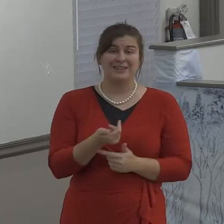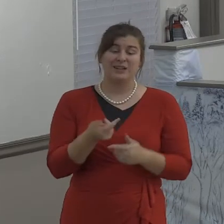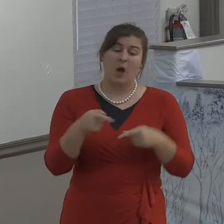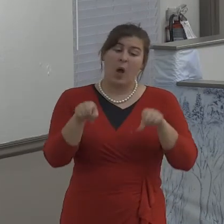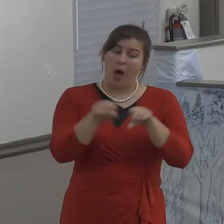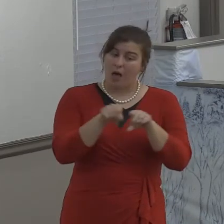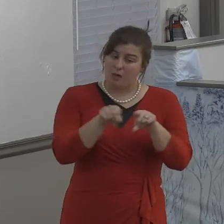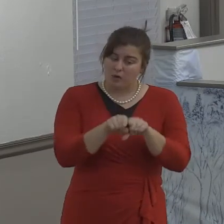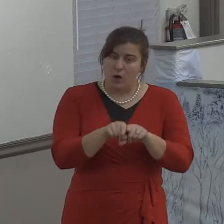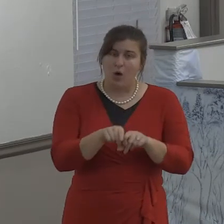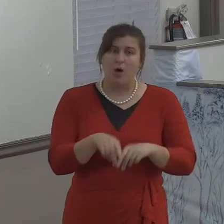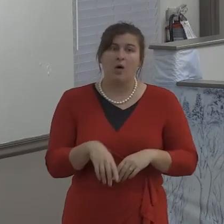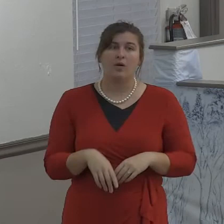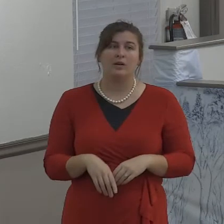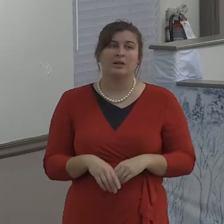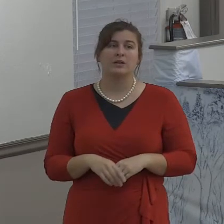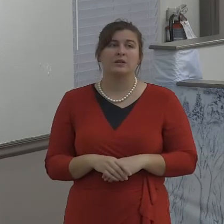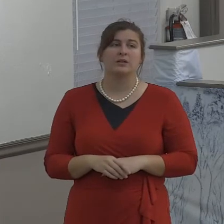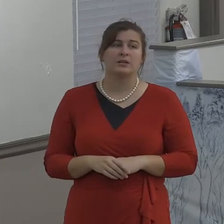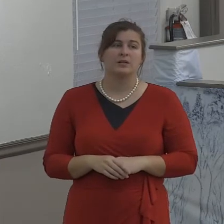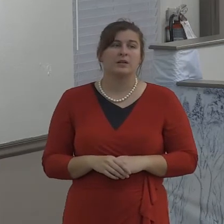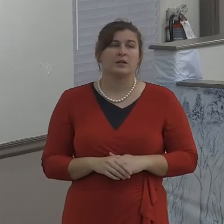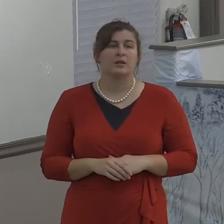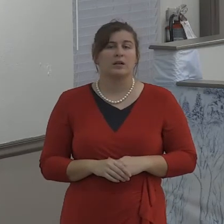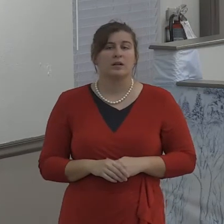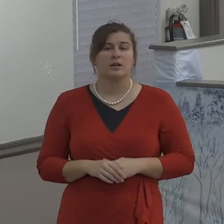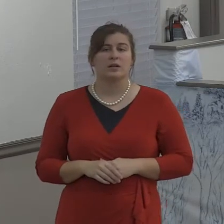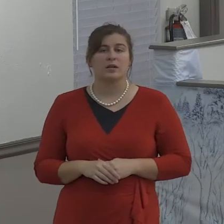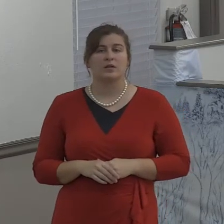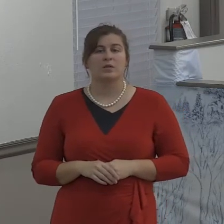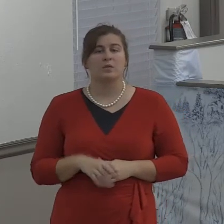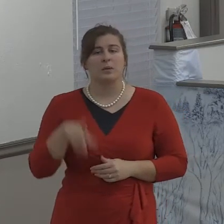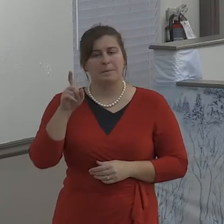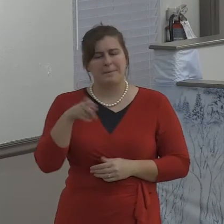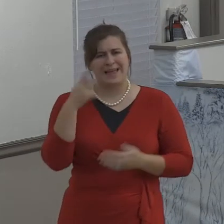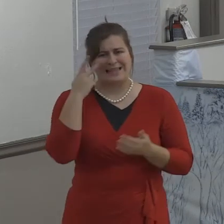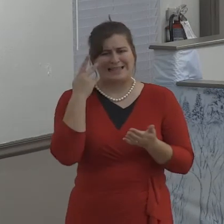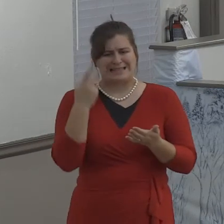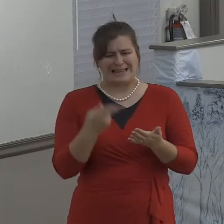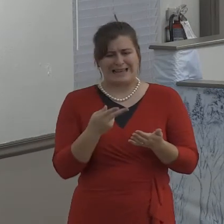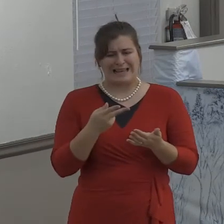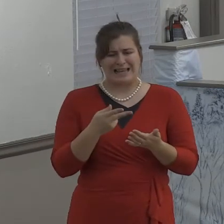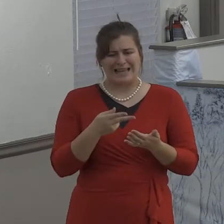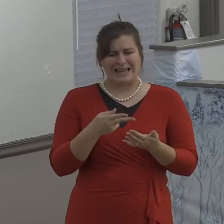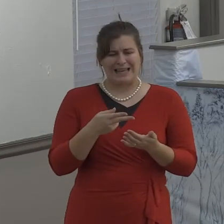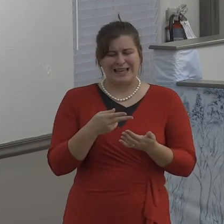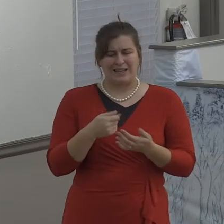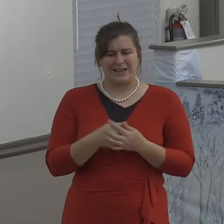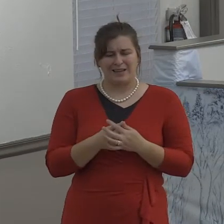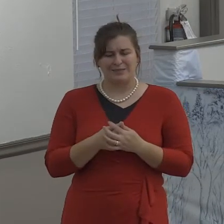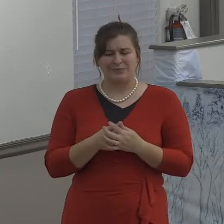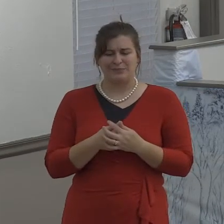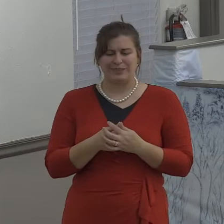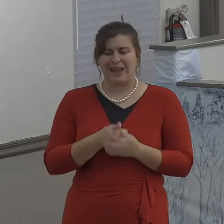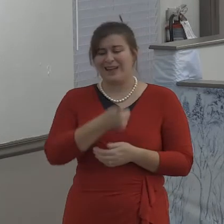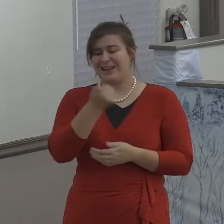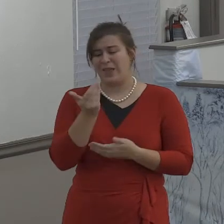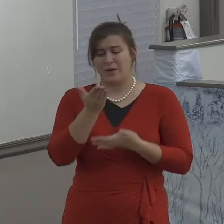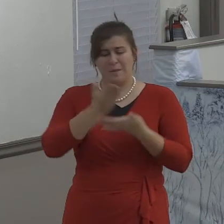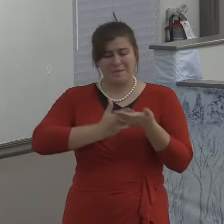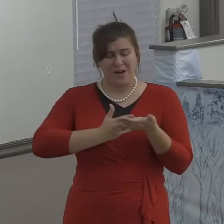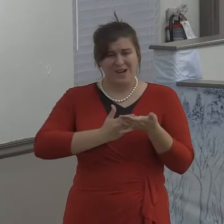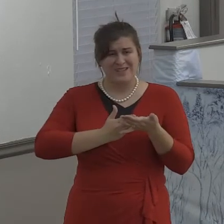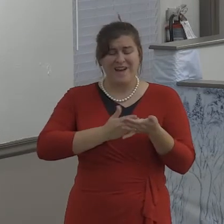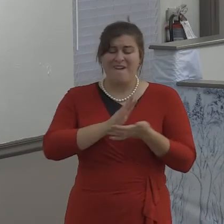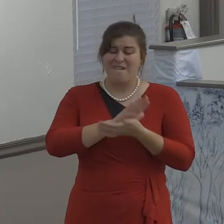bitter woman to her counselor is it'll be a cold day in hell before I